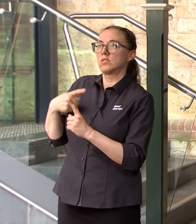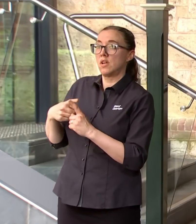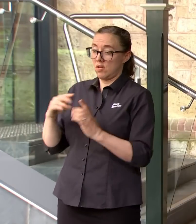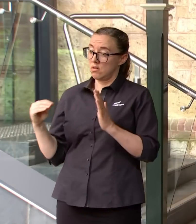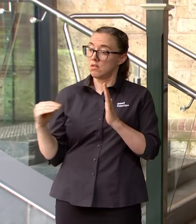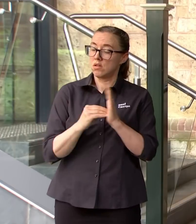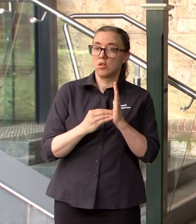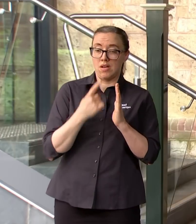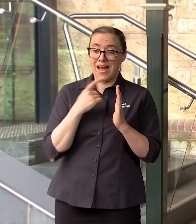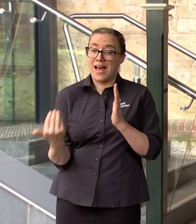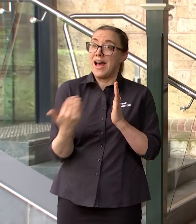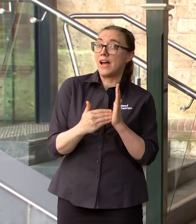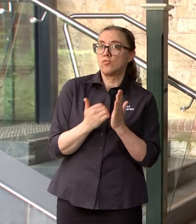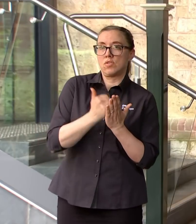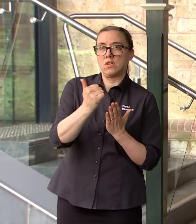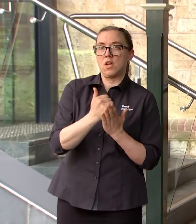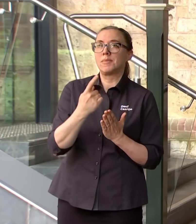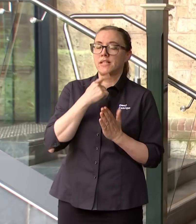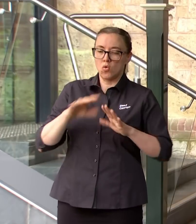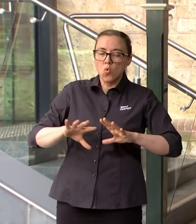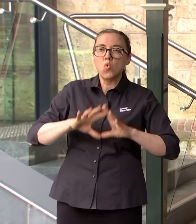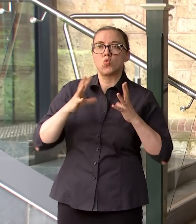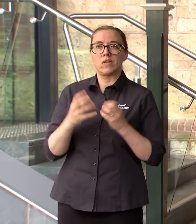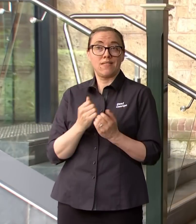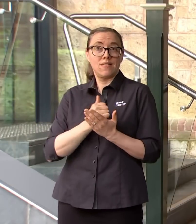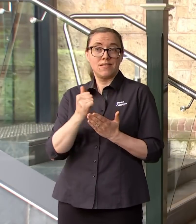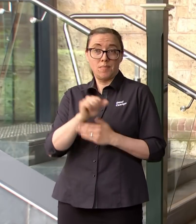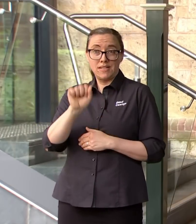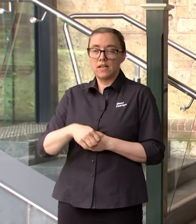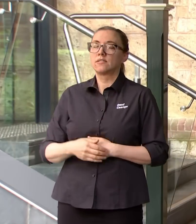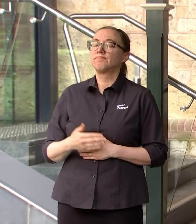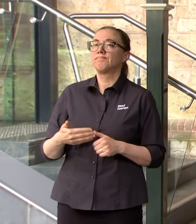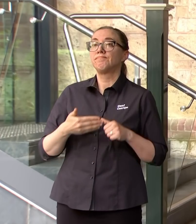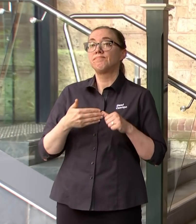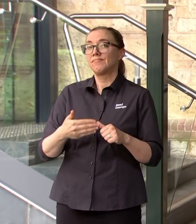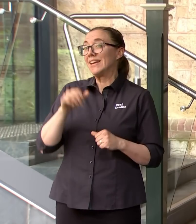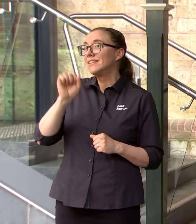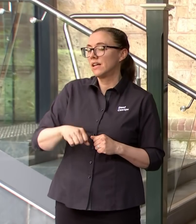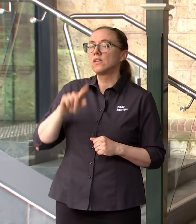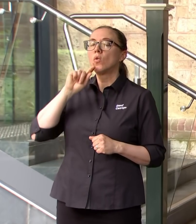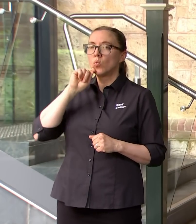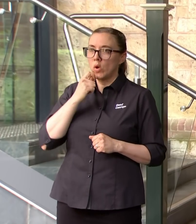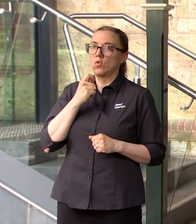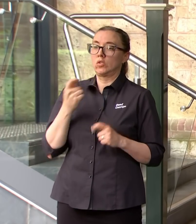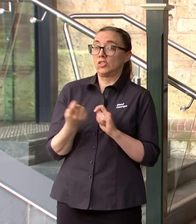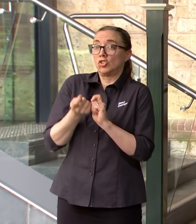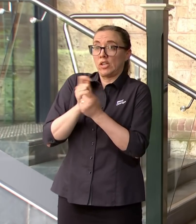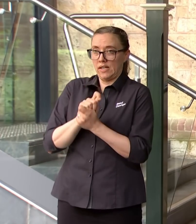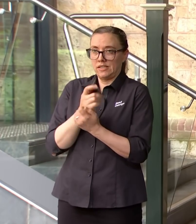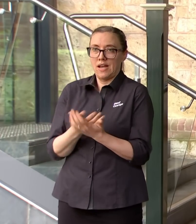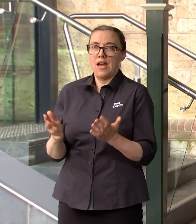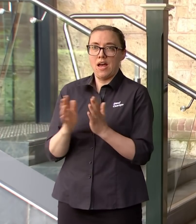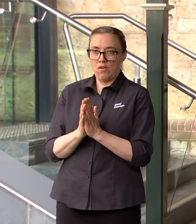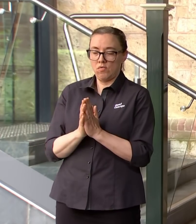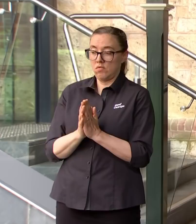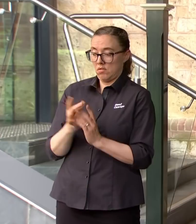happen is when people are identified as a close contact or self-identify as close contact they will get in touch with SA Health